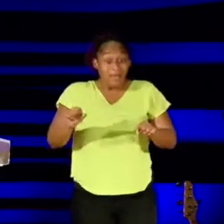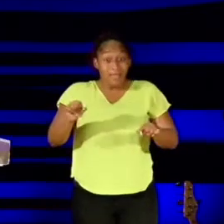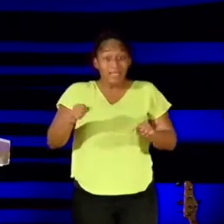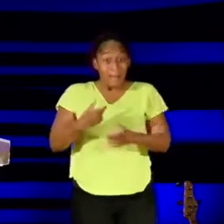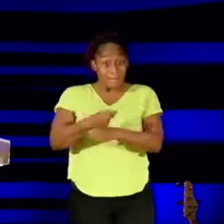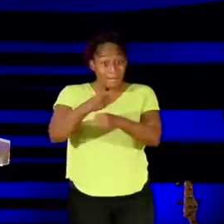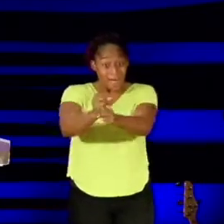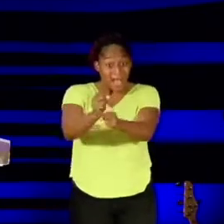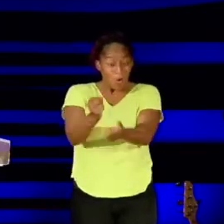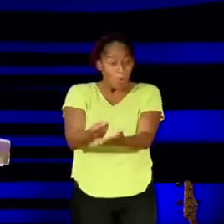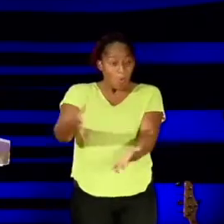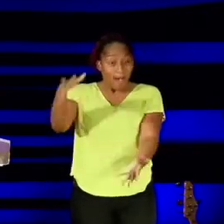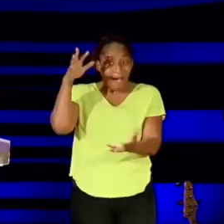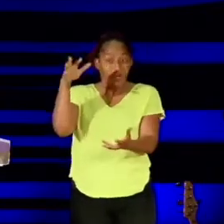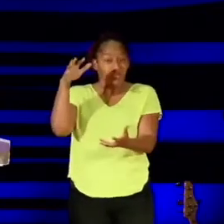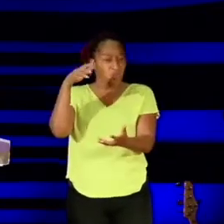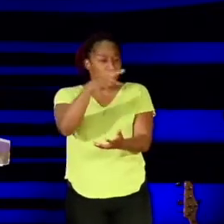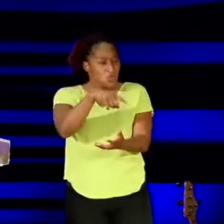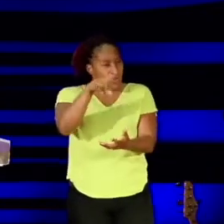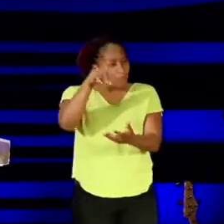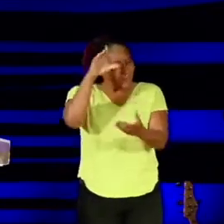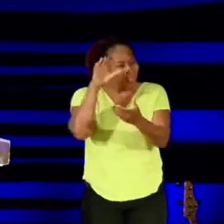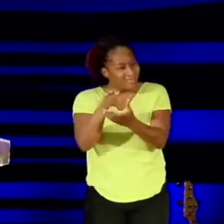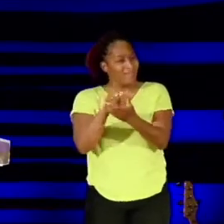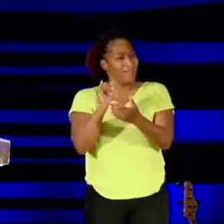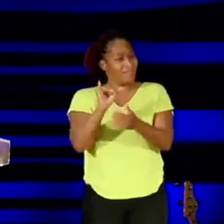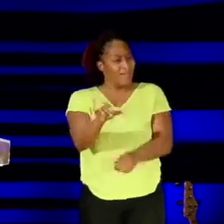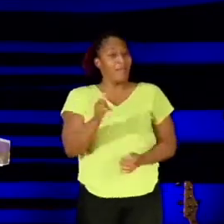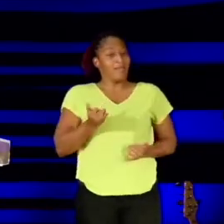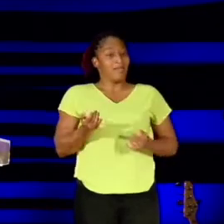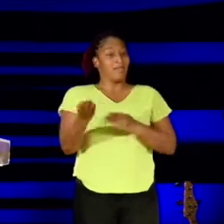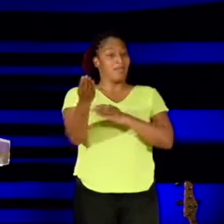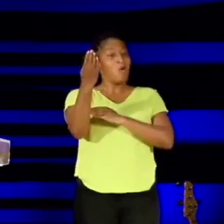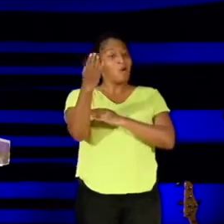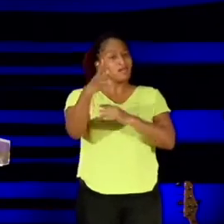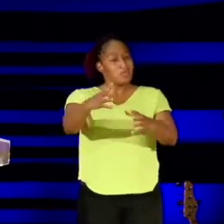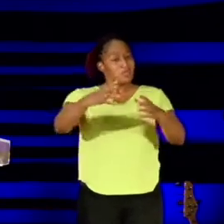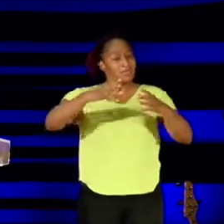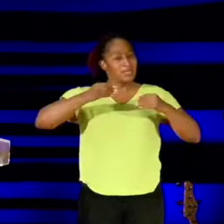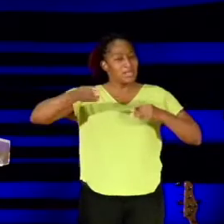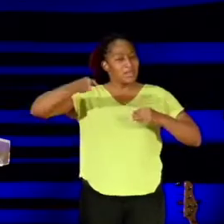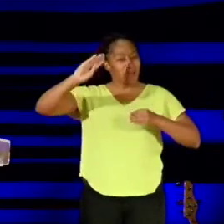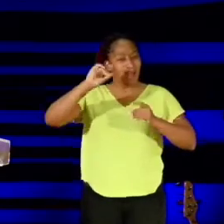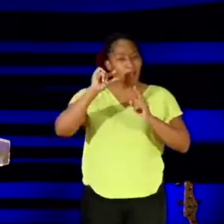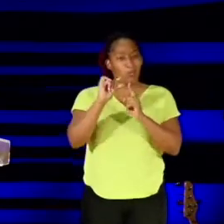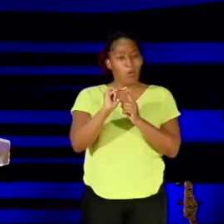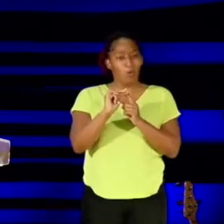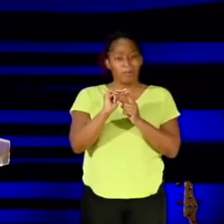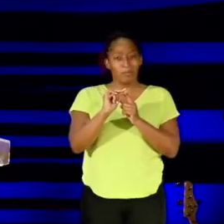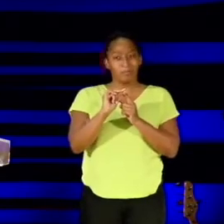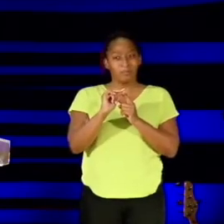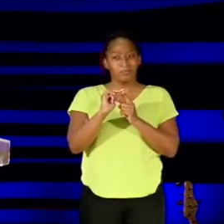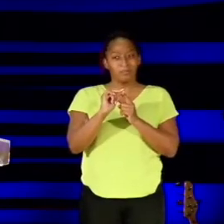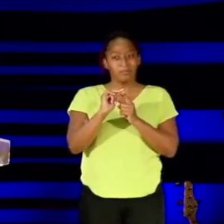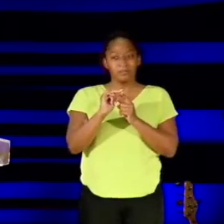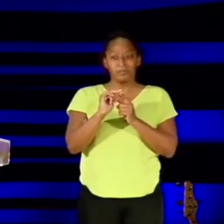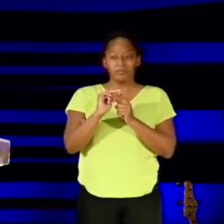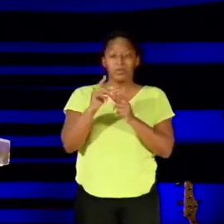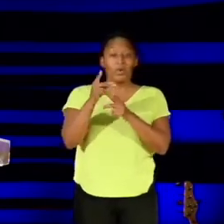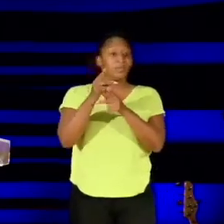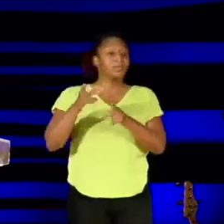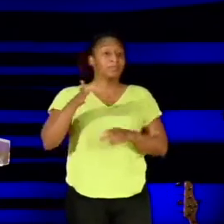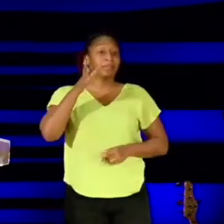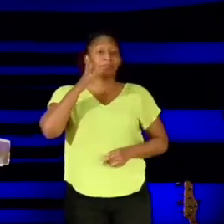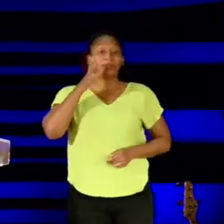in the house this morning receiving the word of the Lord. Lord, Overseer Mother says